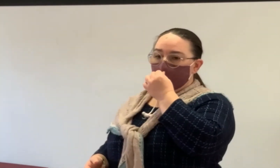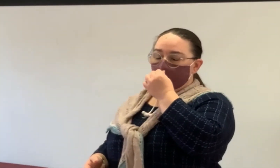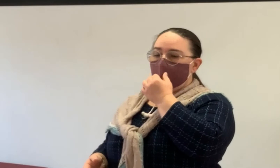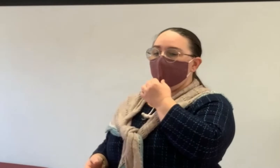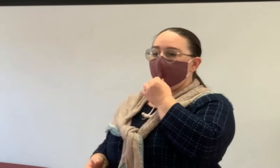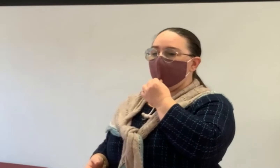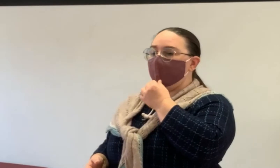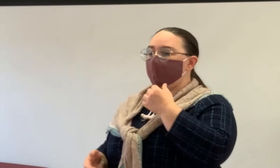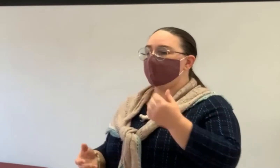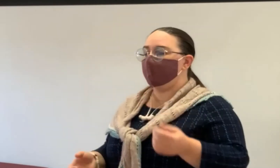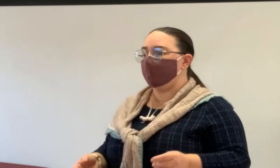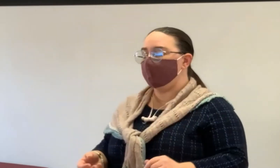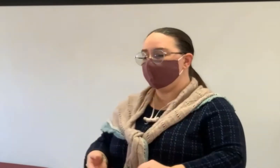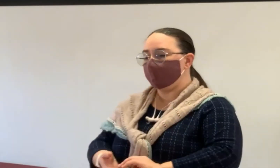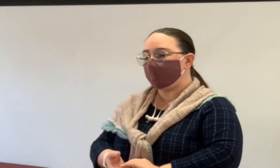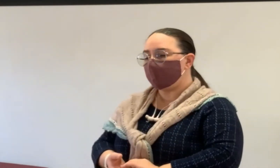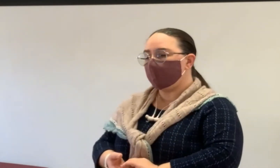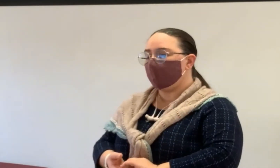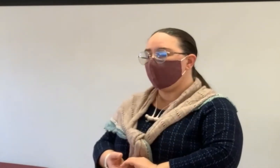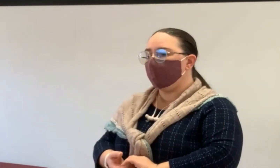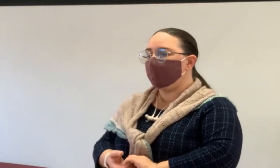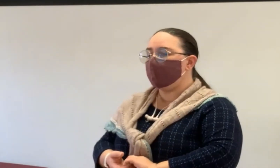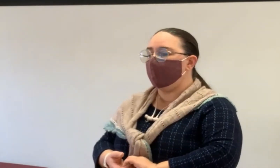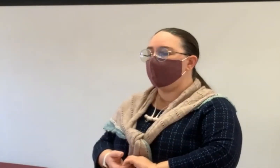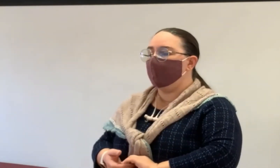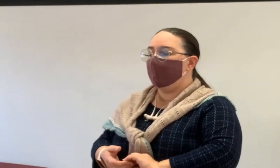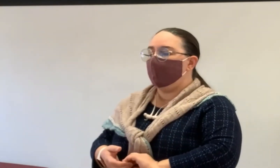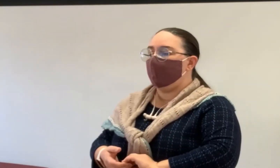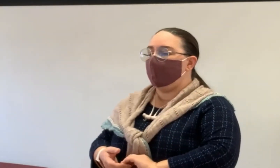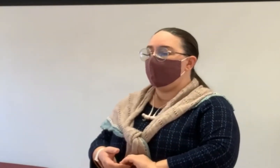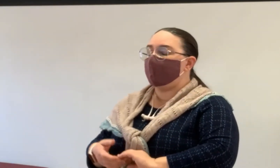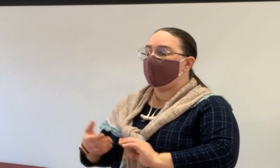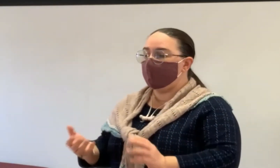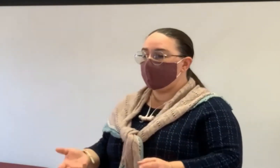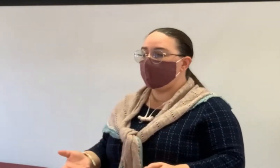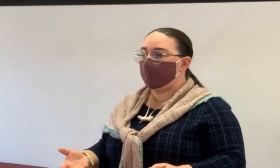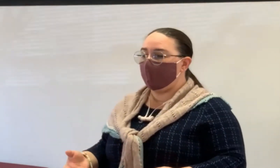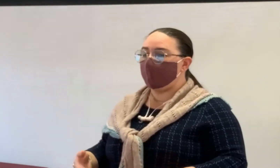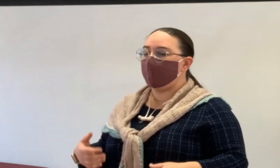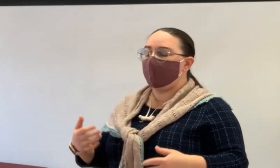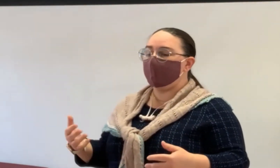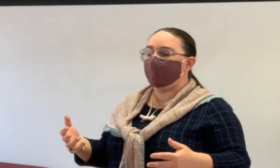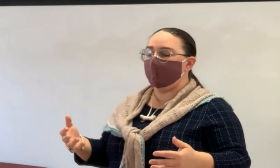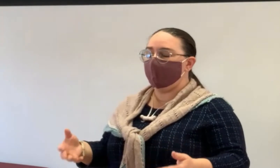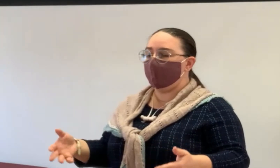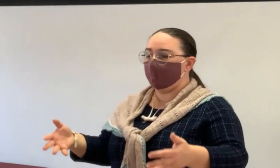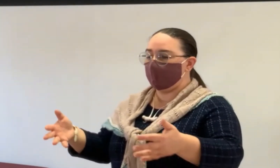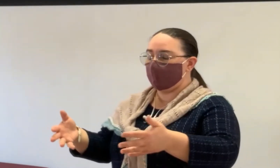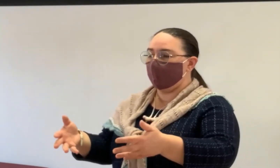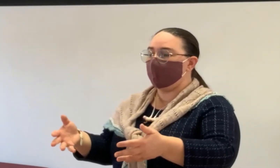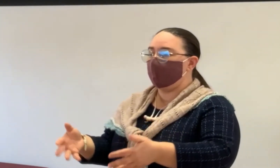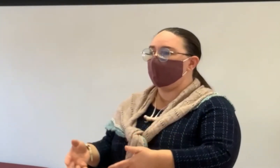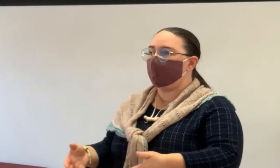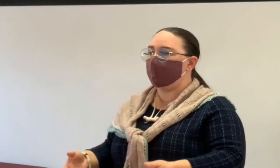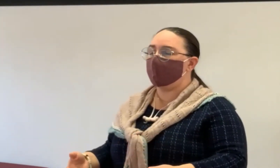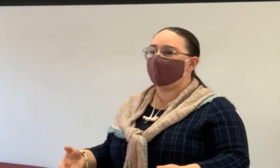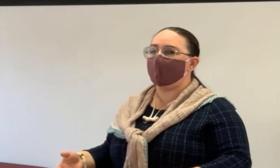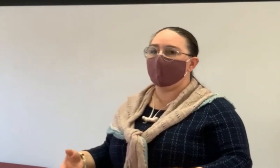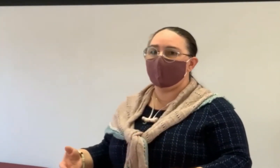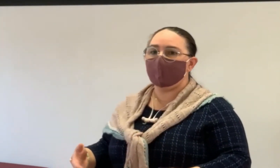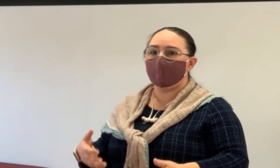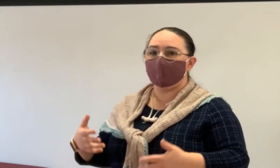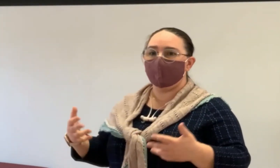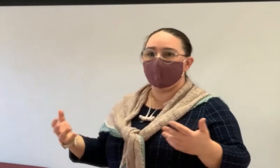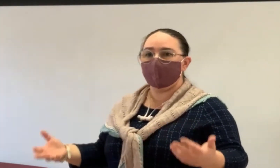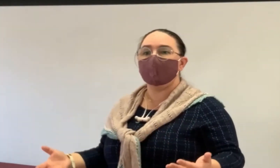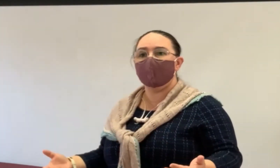could become more difficult over time. And the condition of the property, is it, even if it's comfortable and in good shape